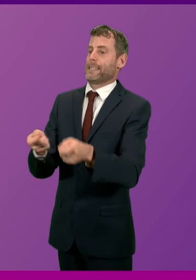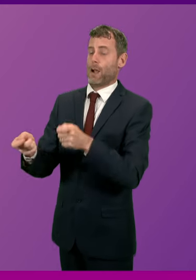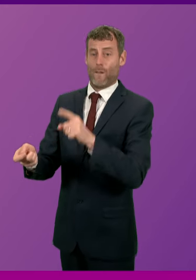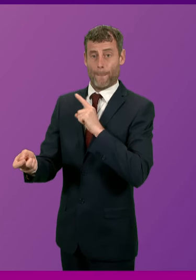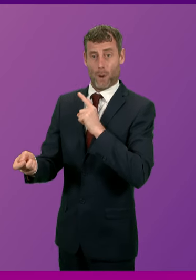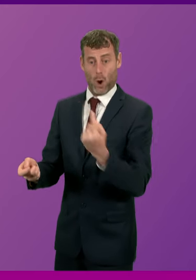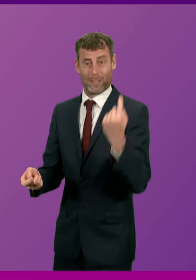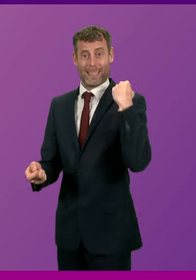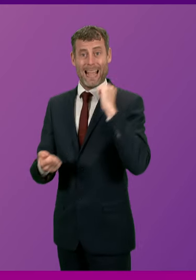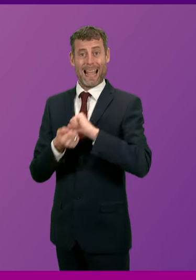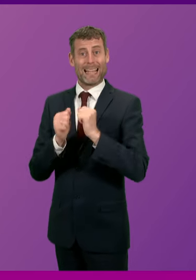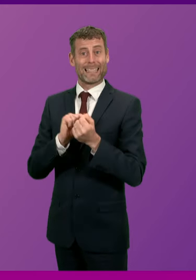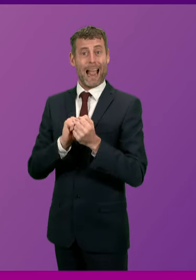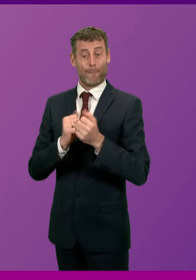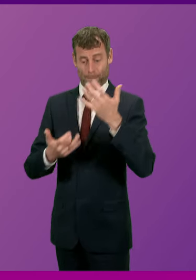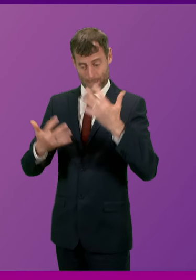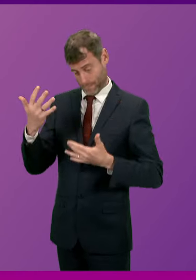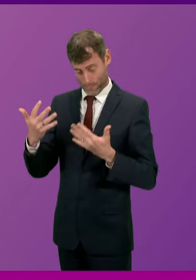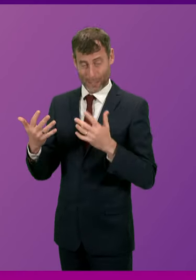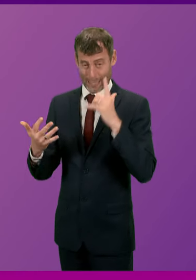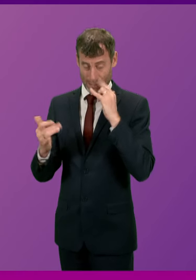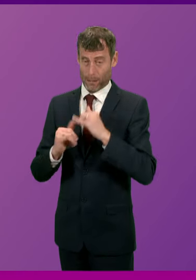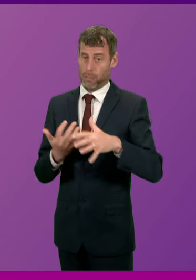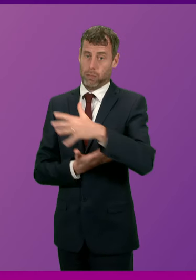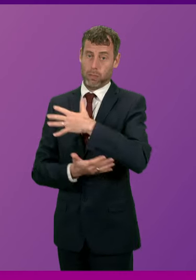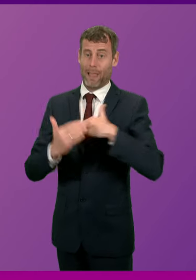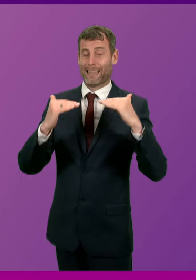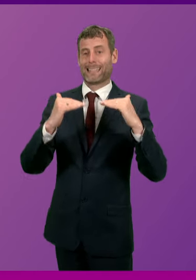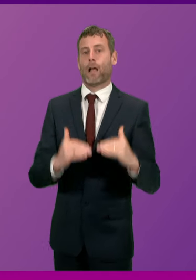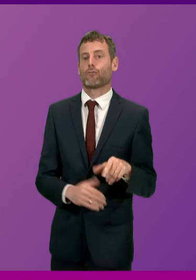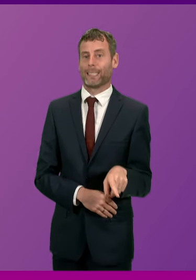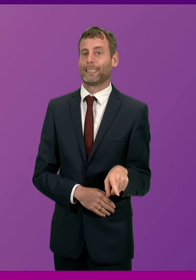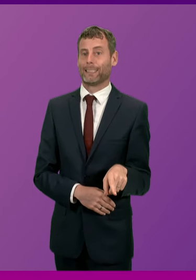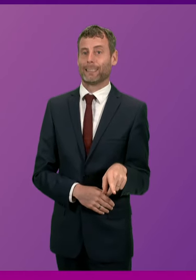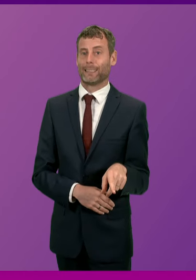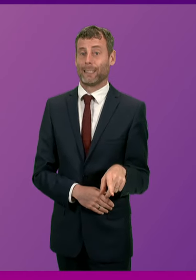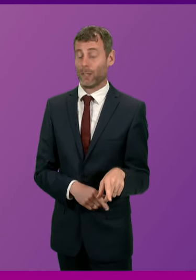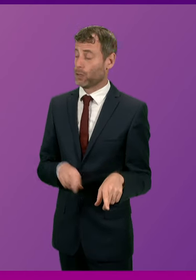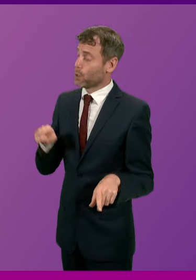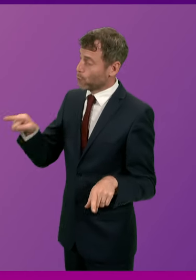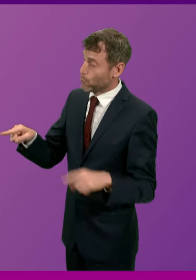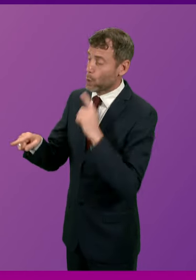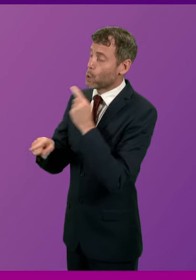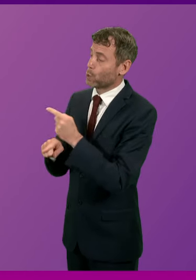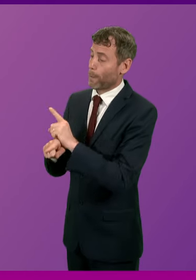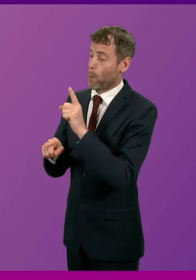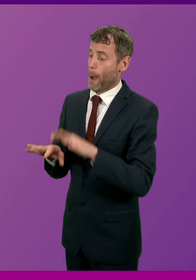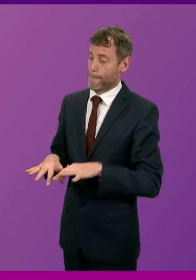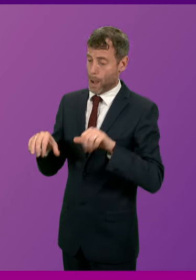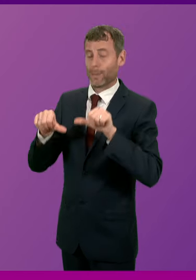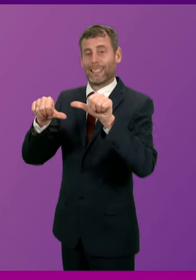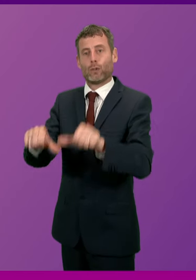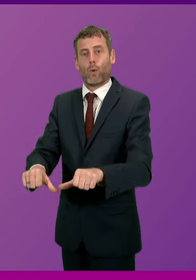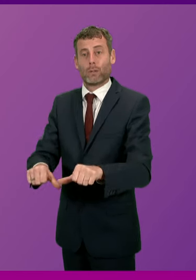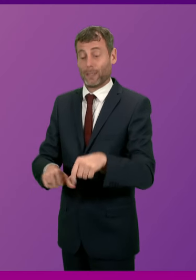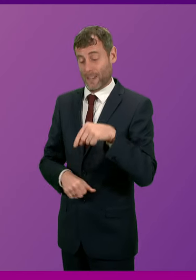saw the poorest pupils being downgraded. As I know, today the First Minister talks about Parliament endorsements and on the 15th of May,